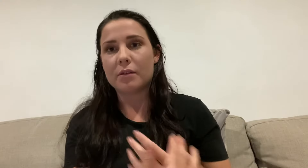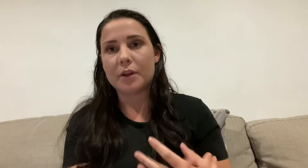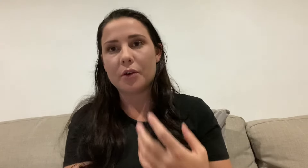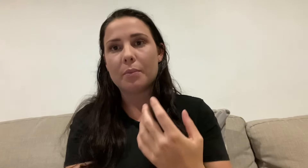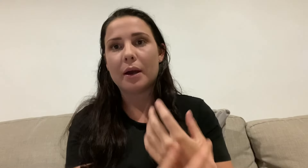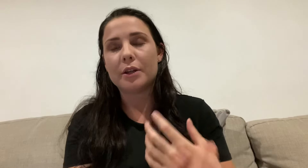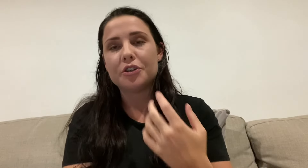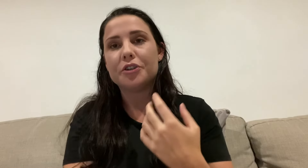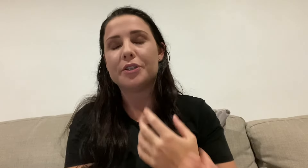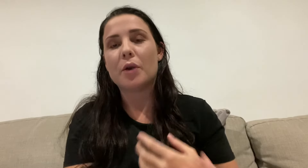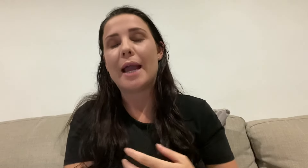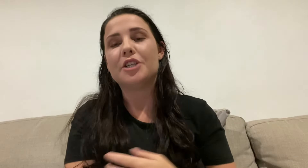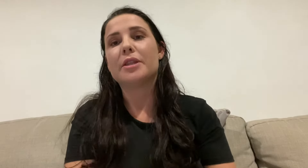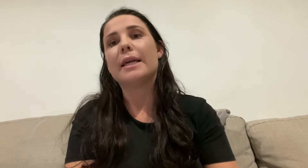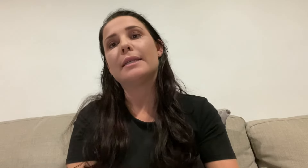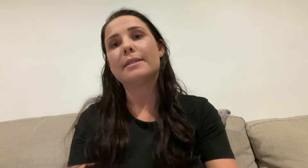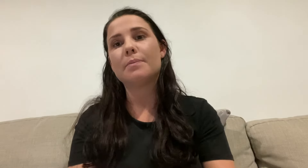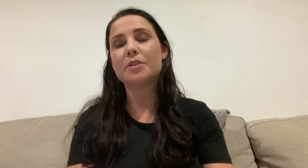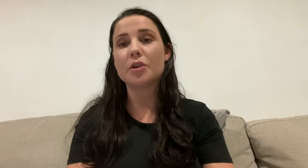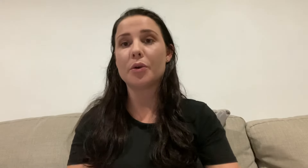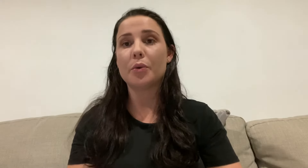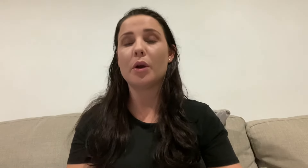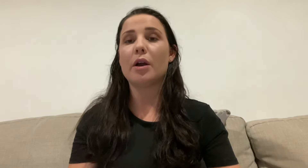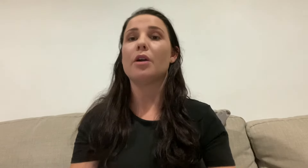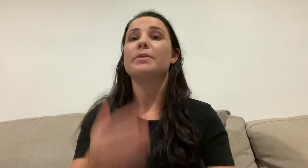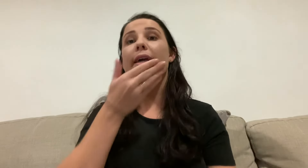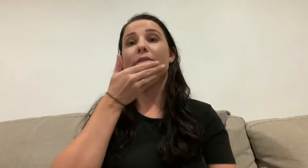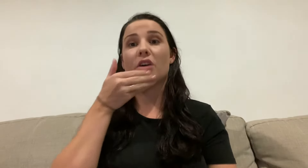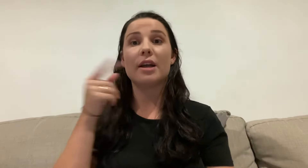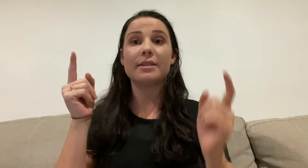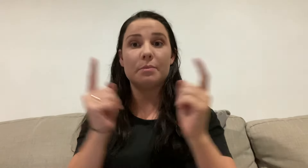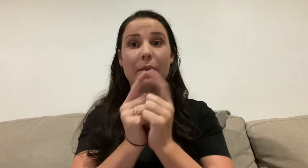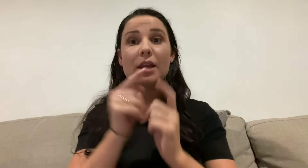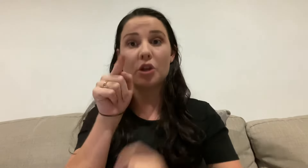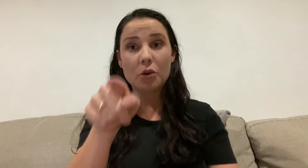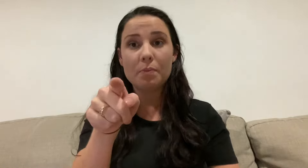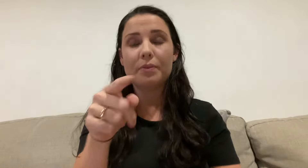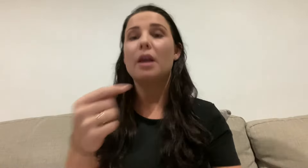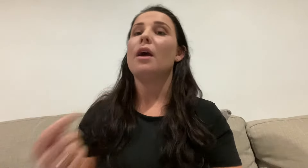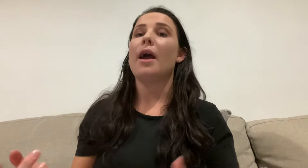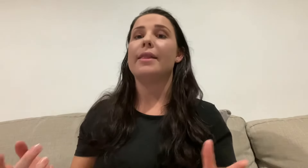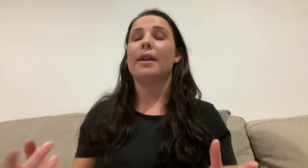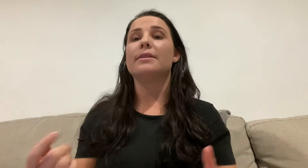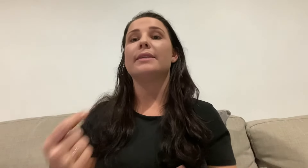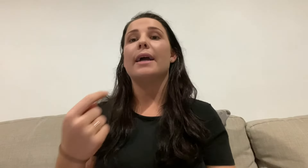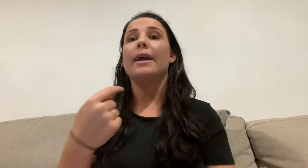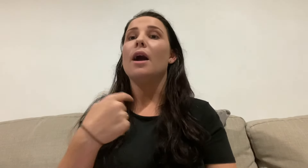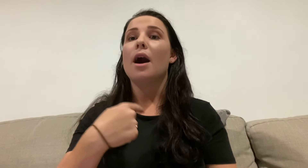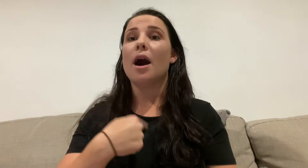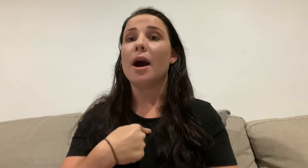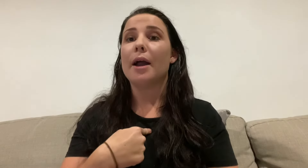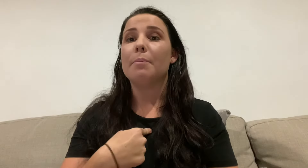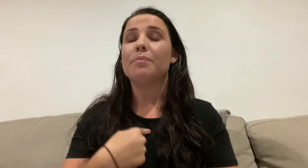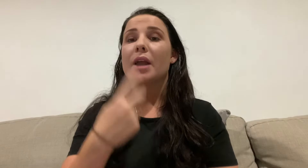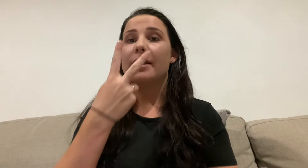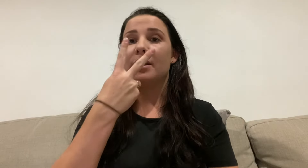video about introducing your age and things. So I'd say nice meet you. And then I'd say I'm, and then